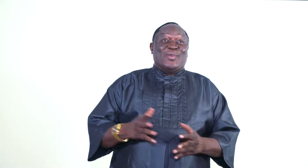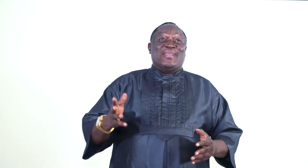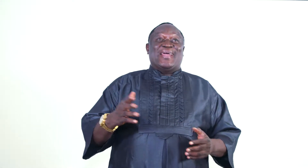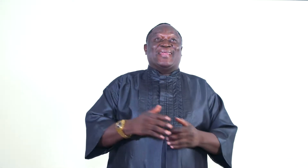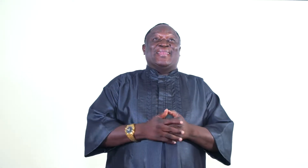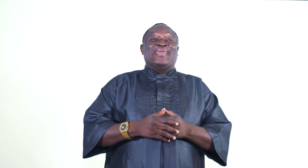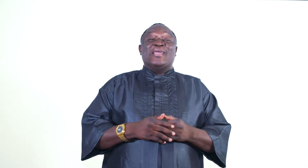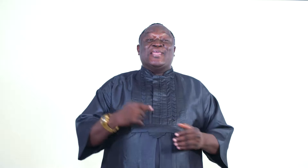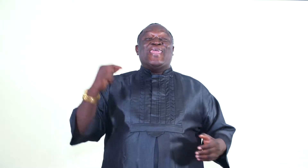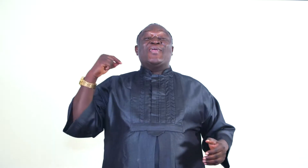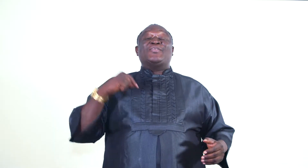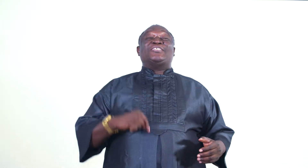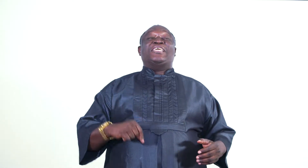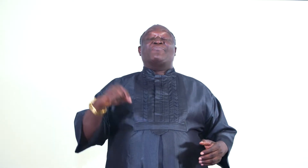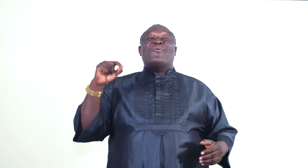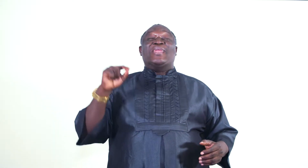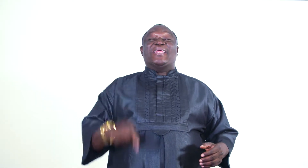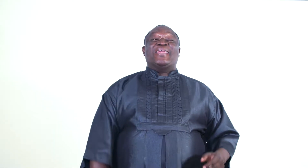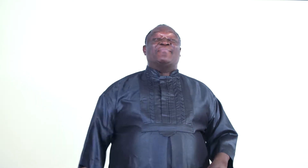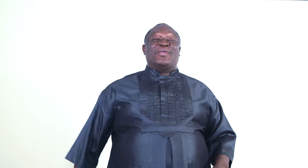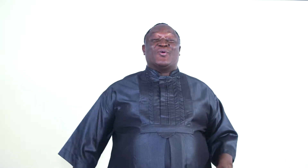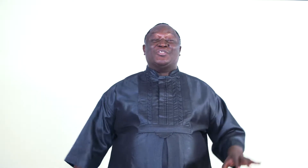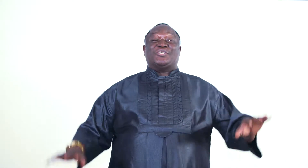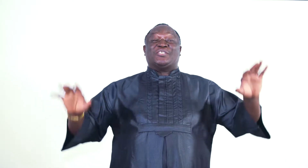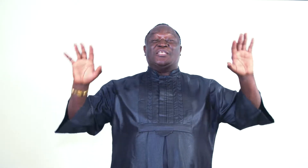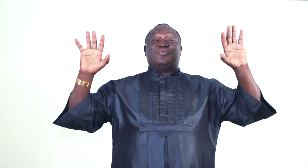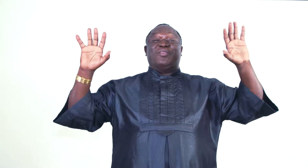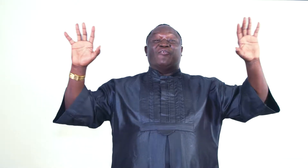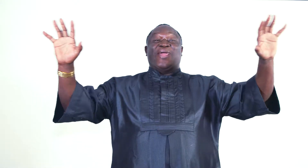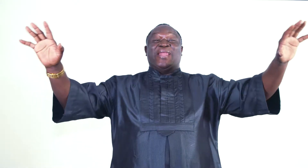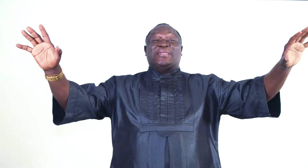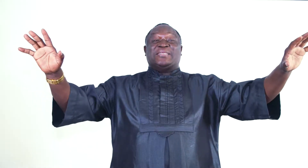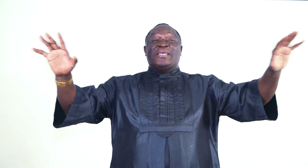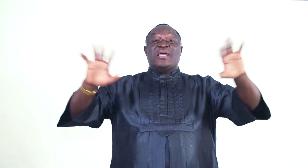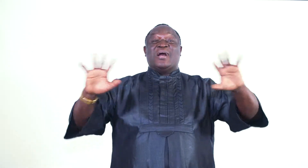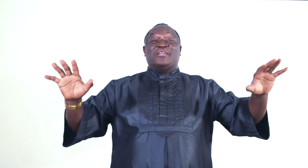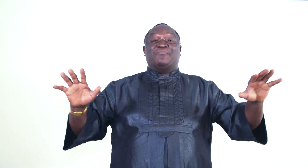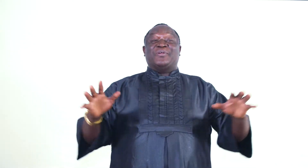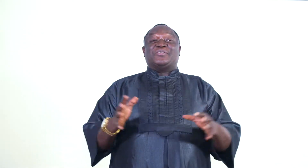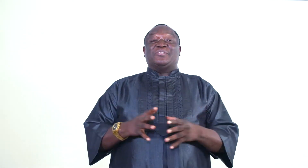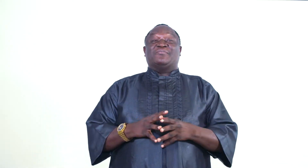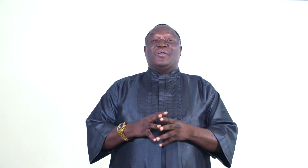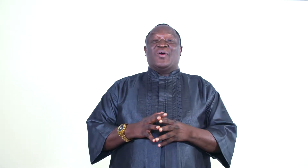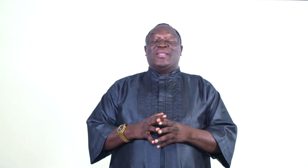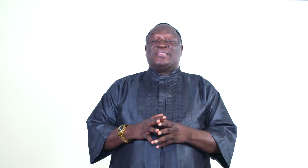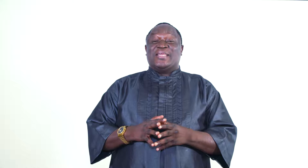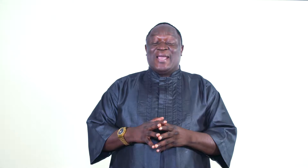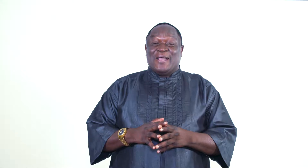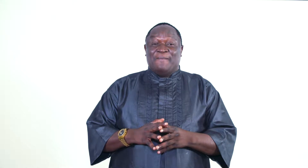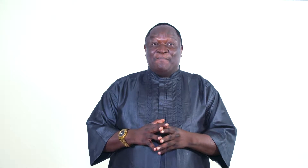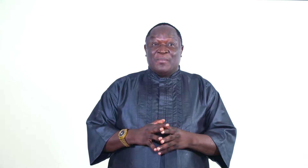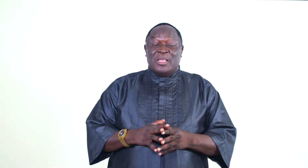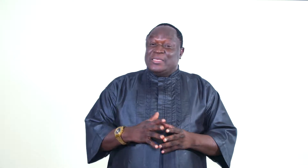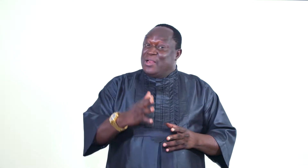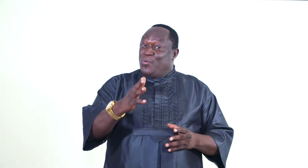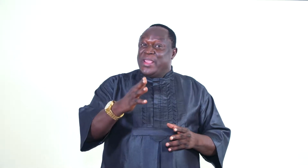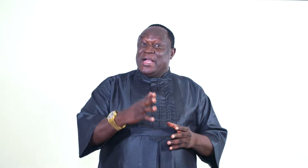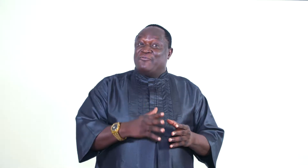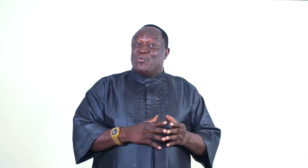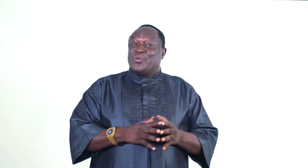So indirectly, deep within him, the consciousness of the reality and the person of God is there. Then we have what